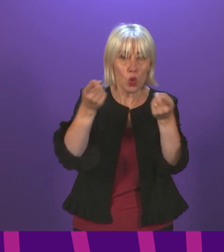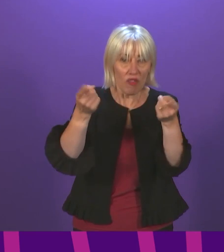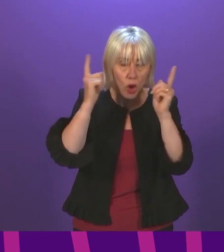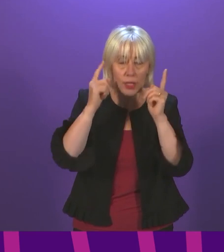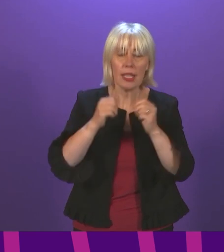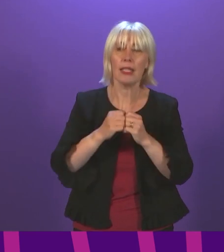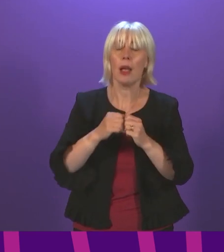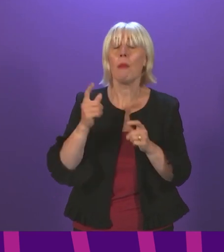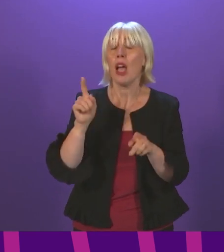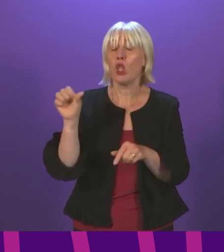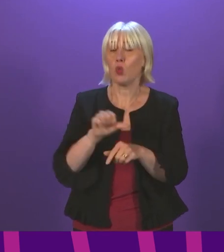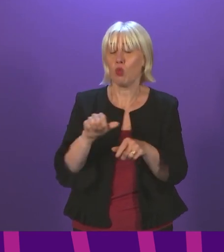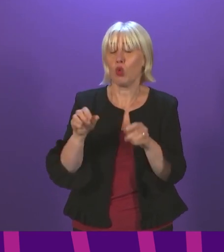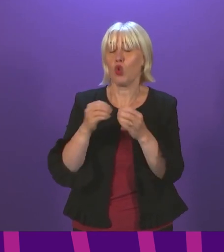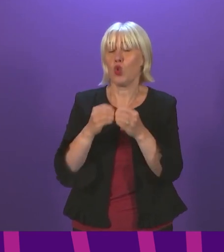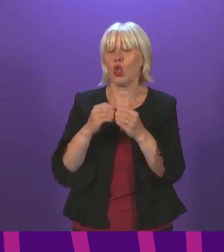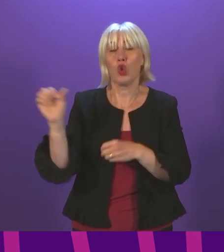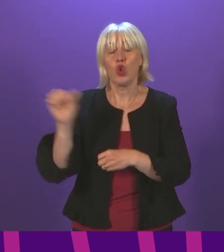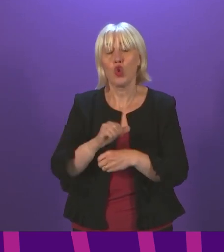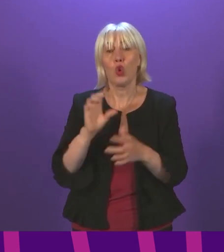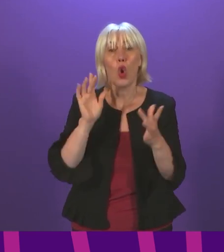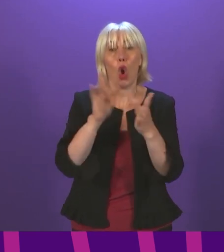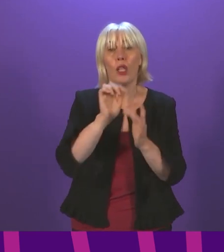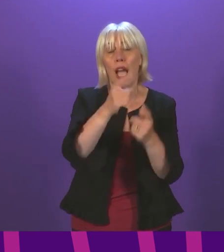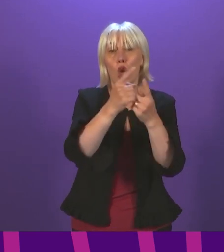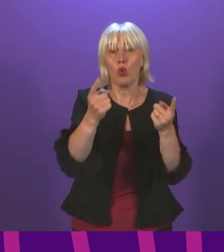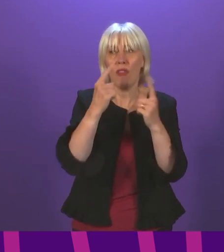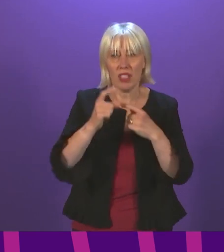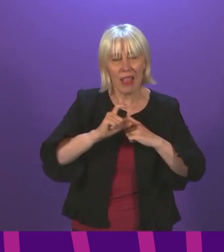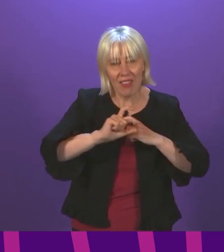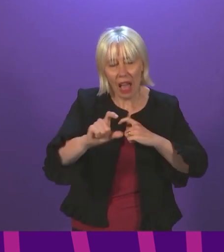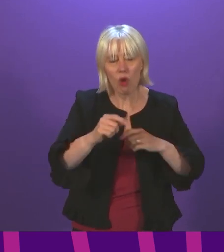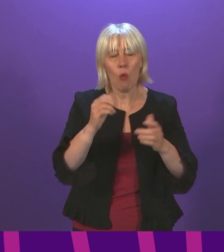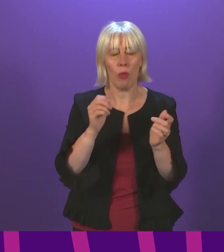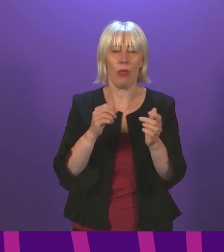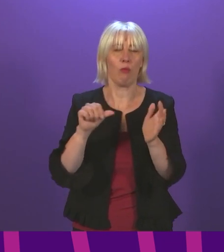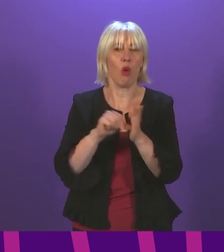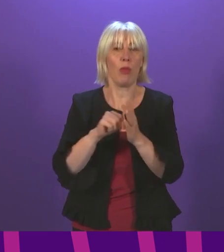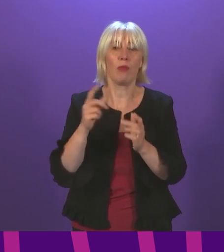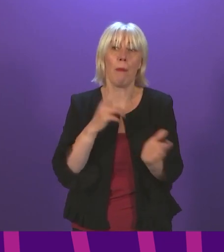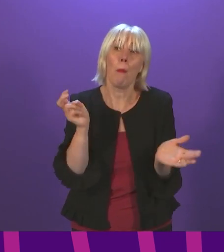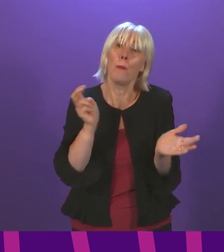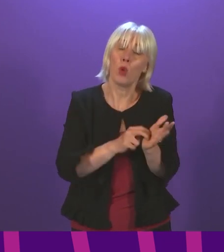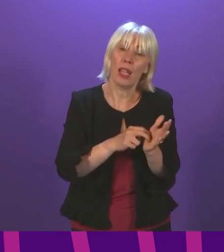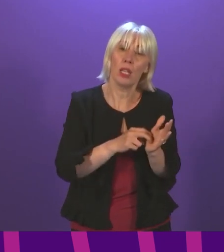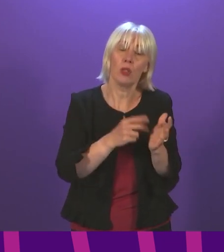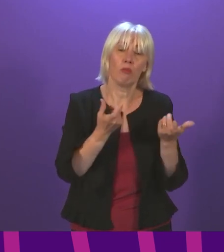students should contact their universities if they continue to experience issues with the booking system. In recognition of the difficult circumstances